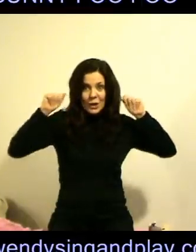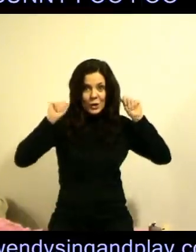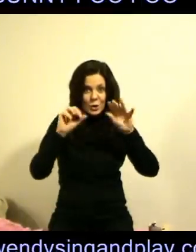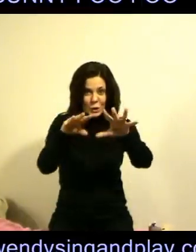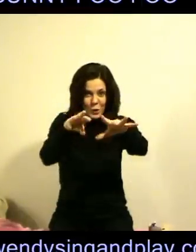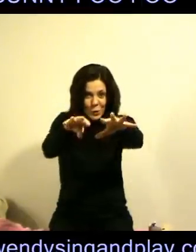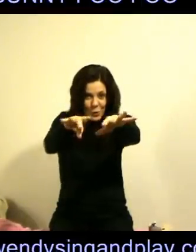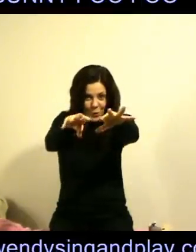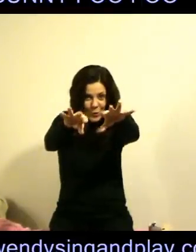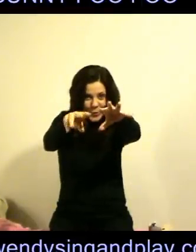goo.